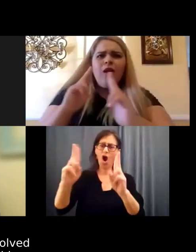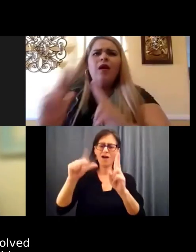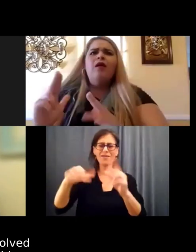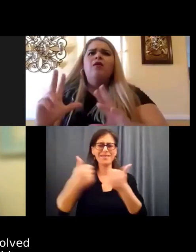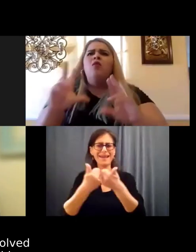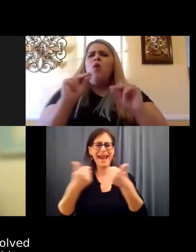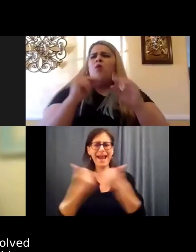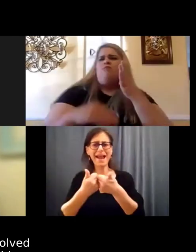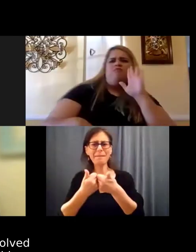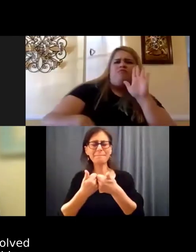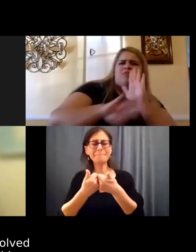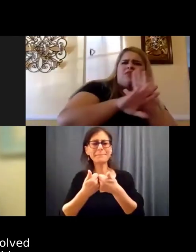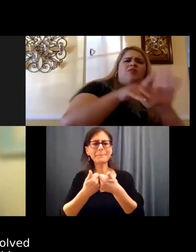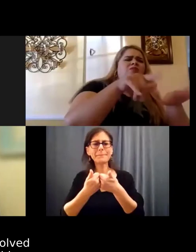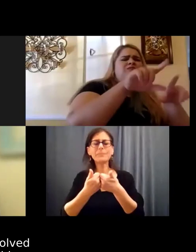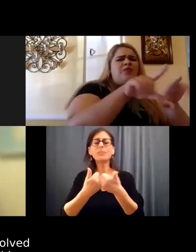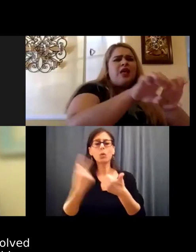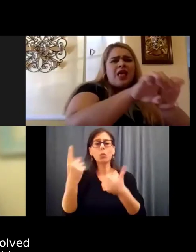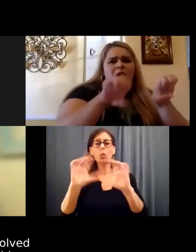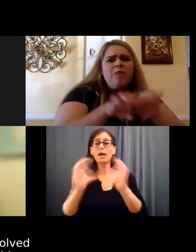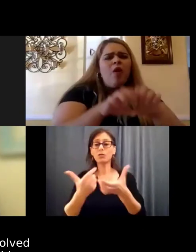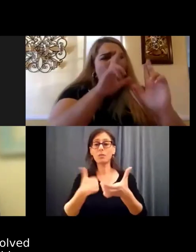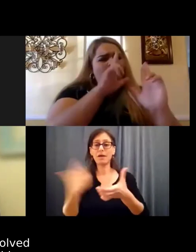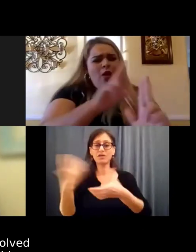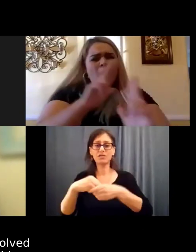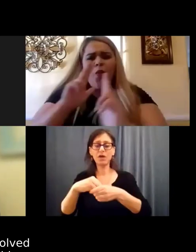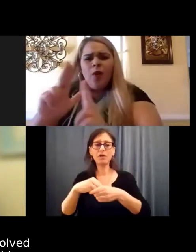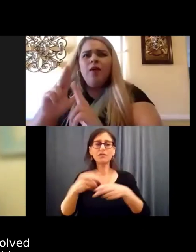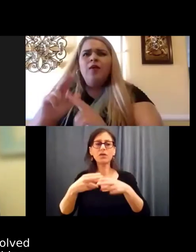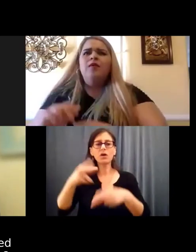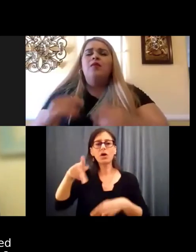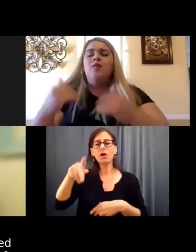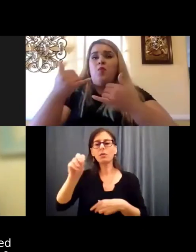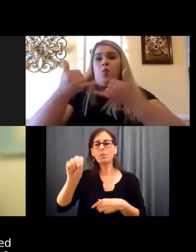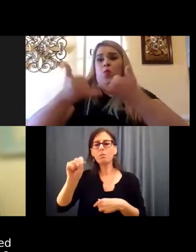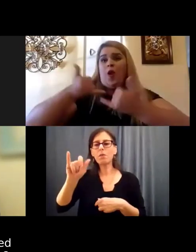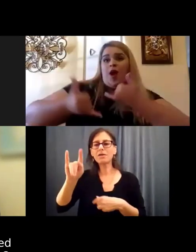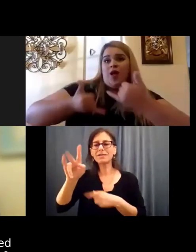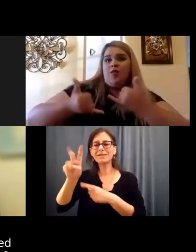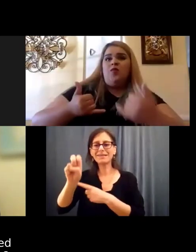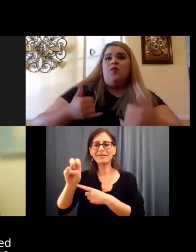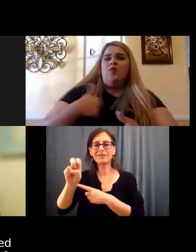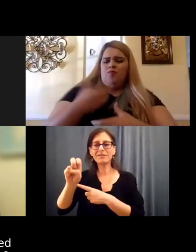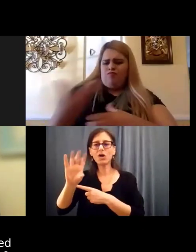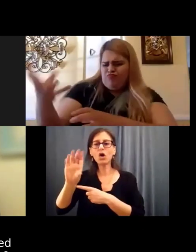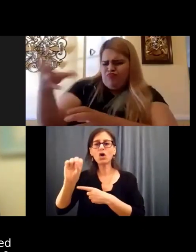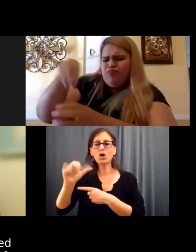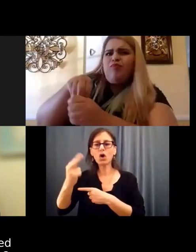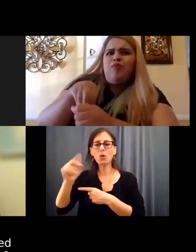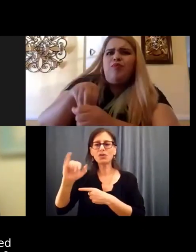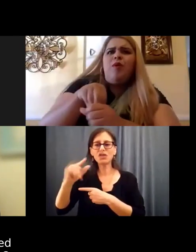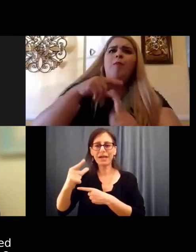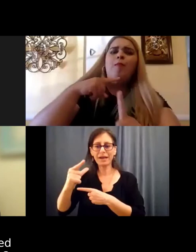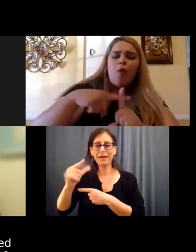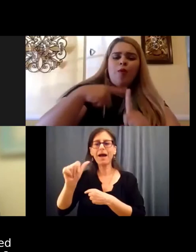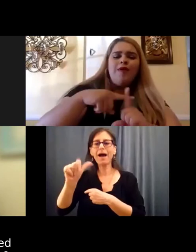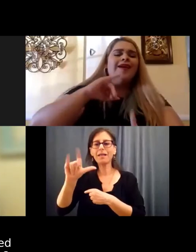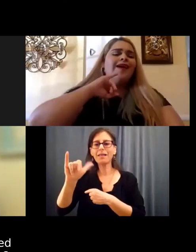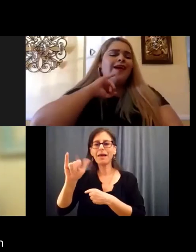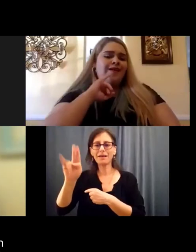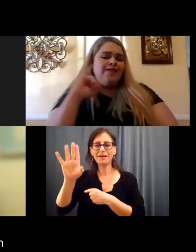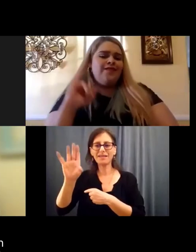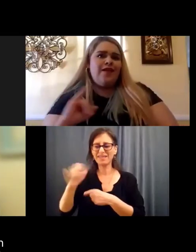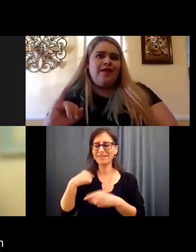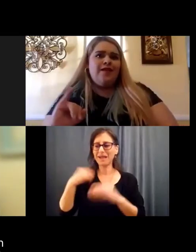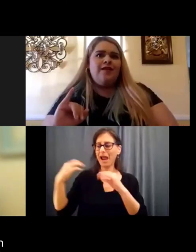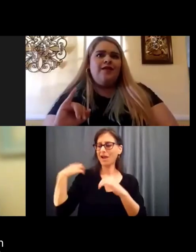There's a group that I got involved with called positive coaching alliance. When I coached my daughter and through